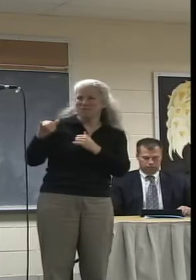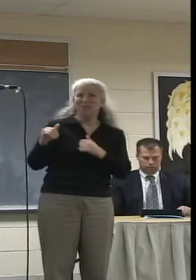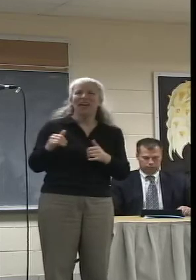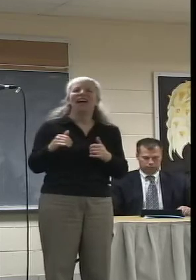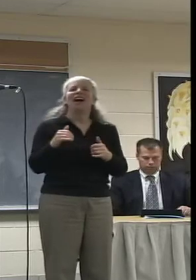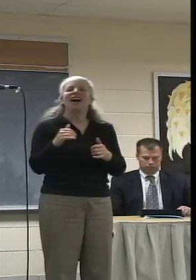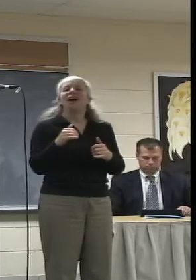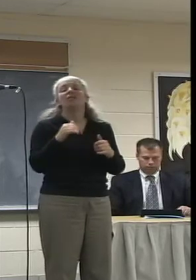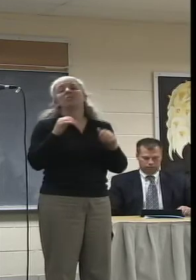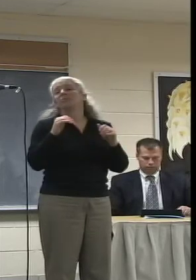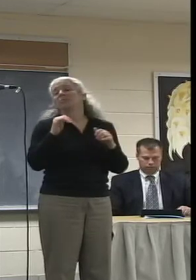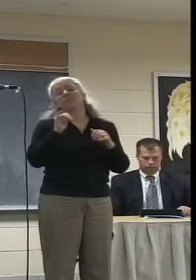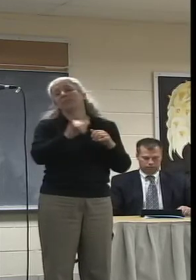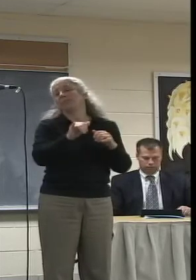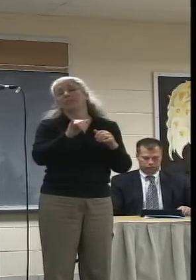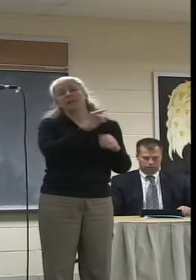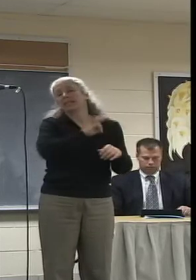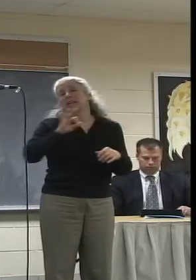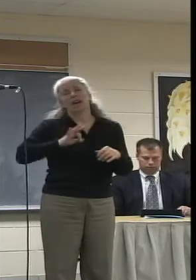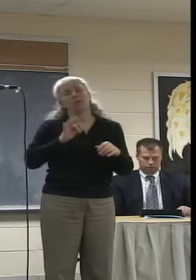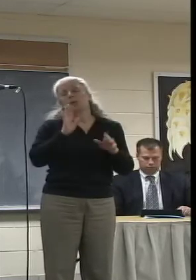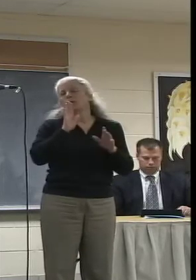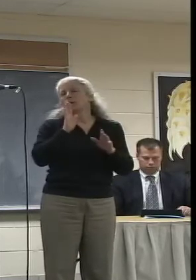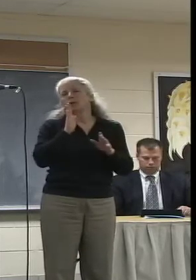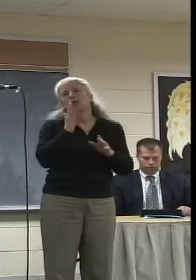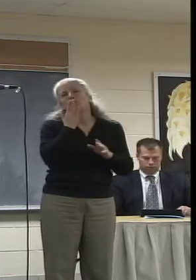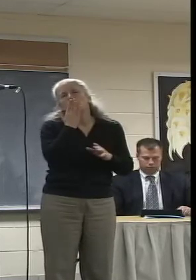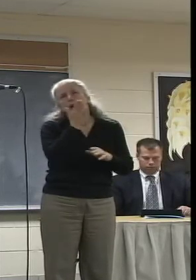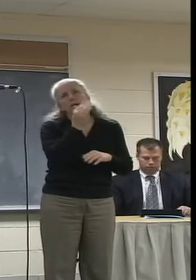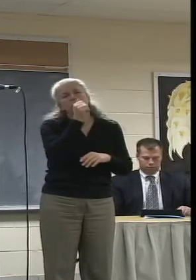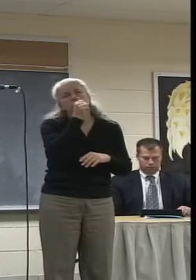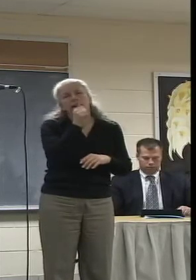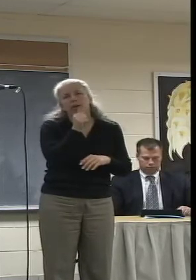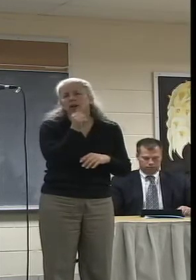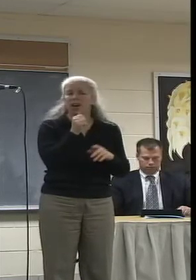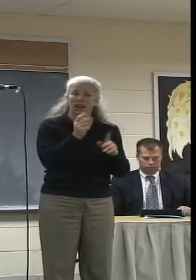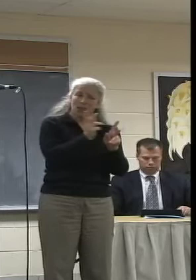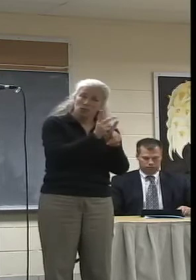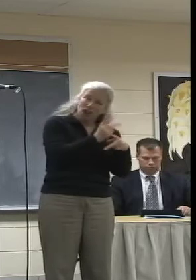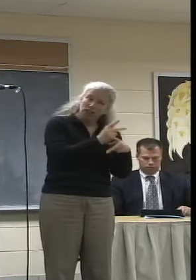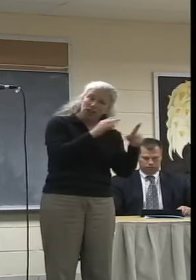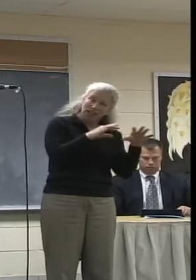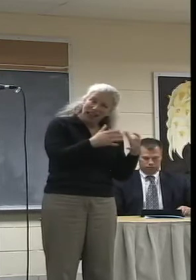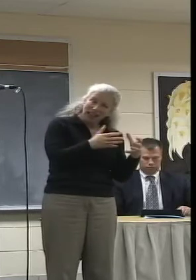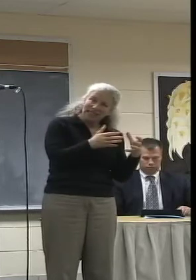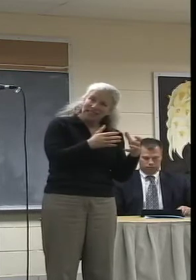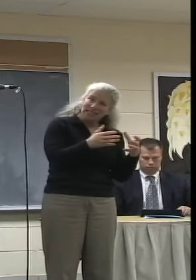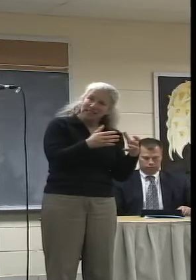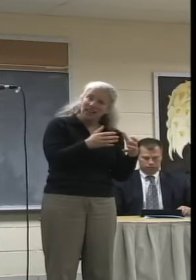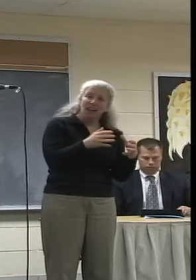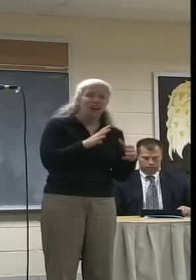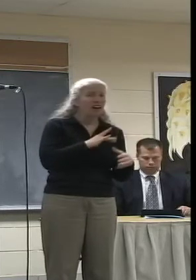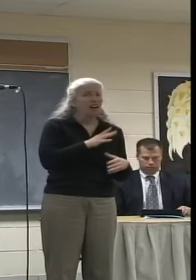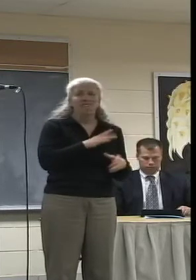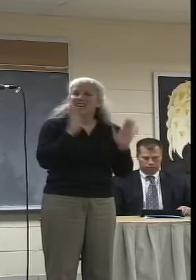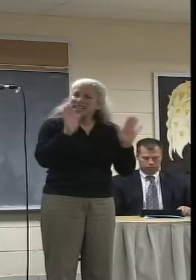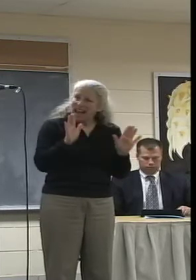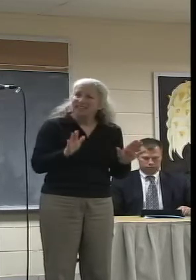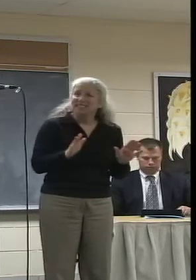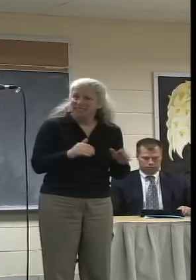extremely, extremely patient. Their production courses and classes are first class. They